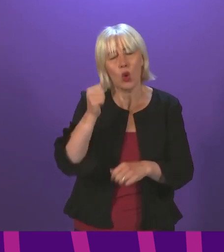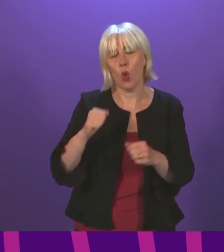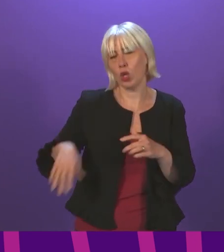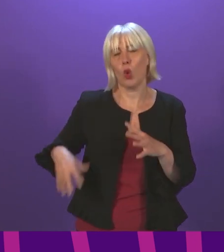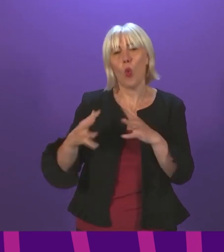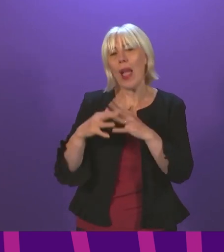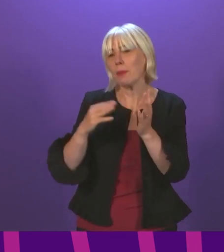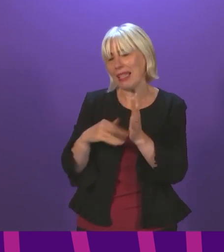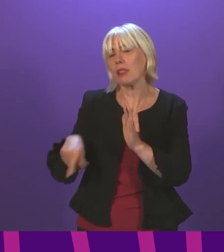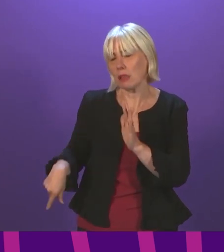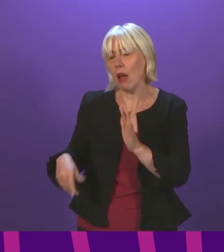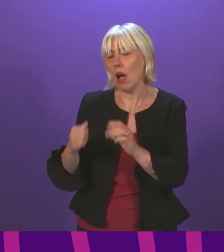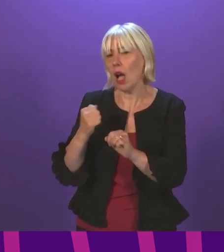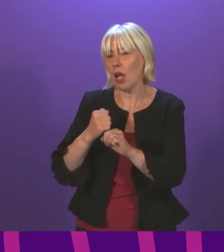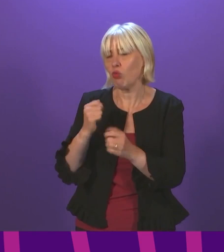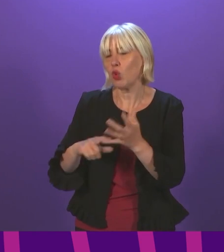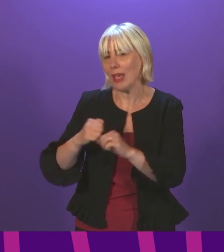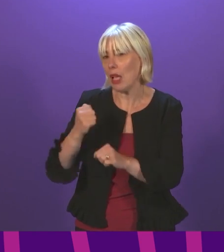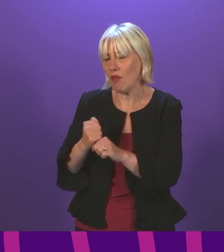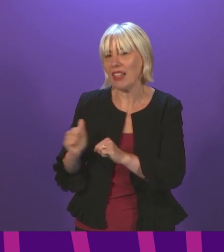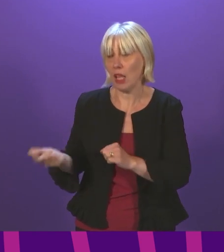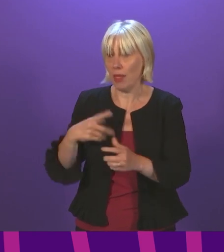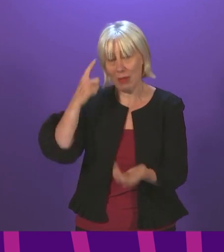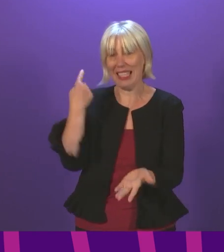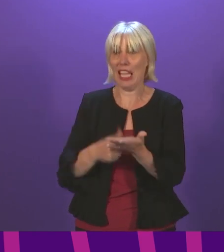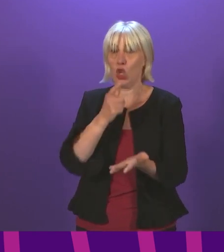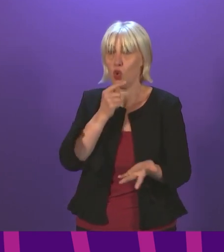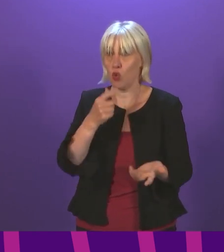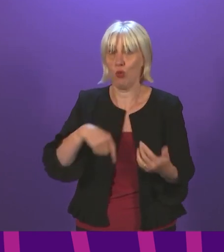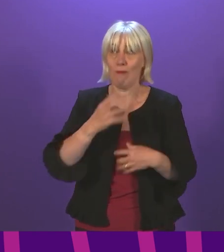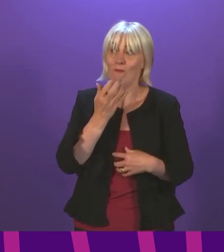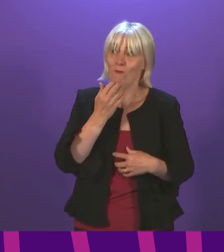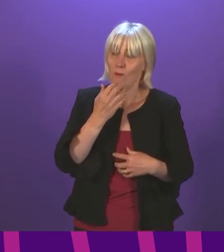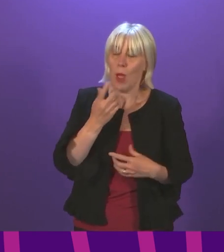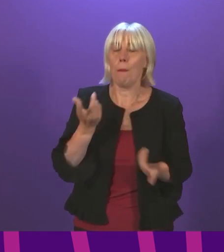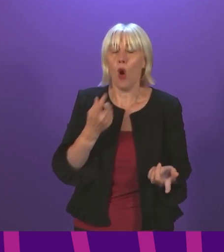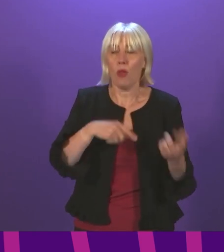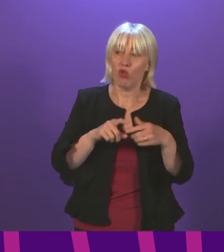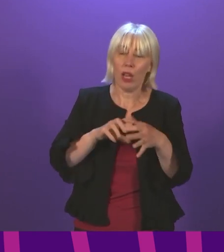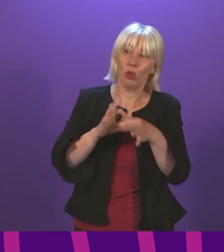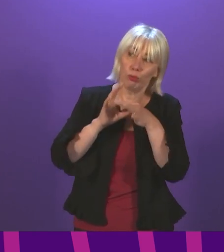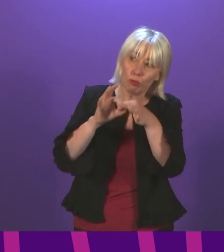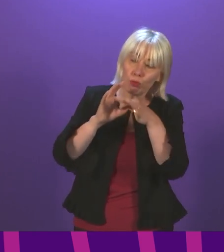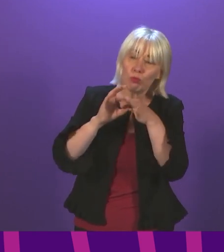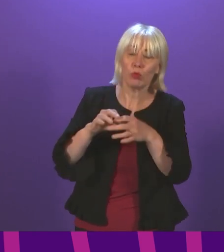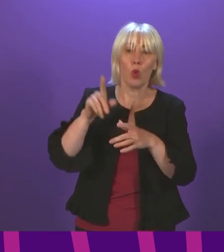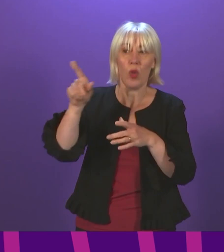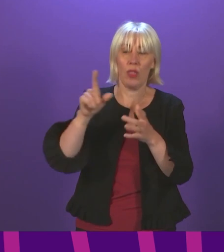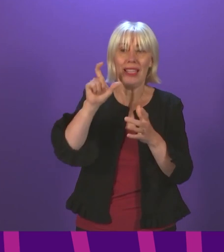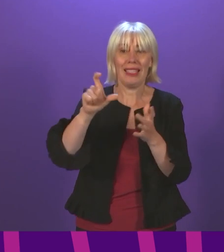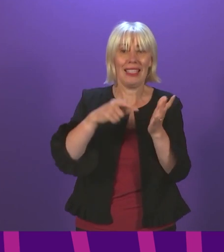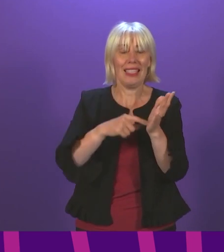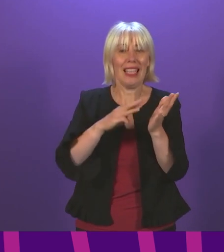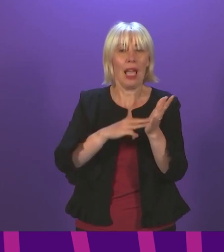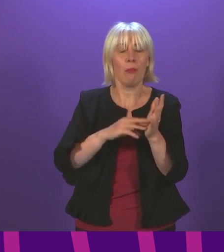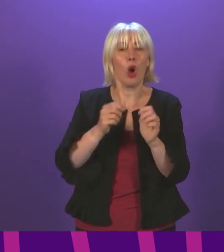the relationship with the Scottish Government's International Travel Coordination Team liaising with CTM, the Westminster arm. Can I ask if